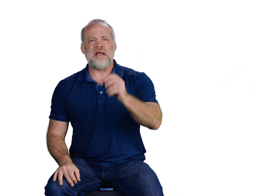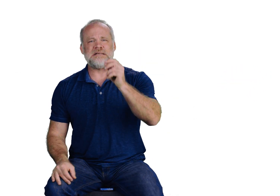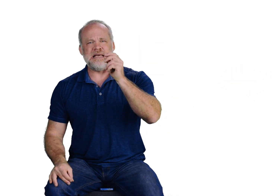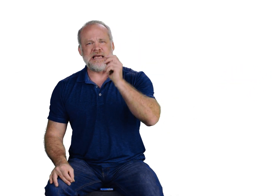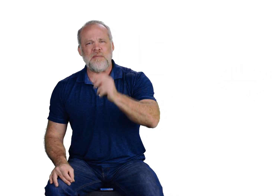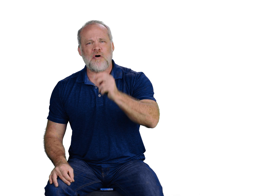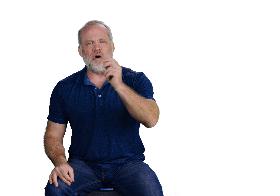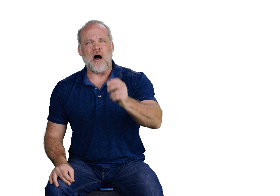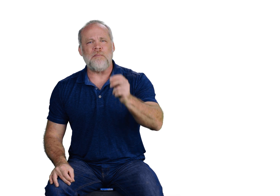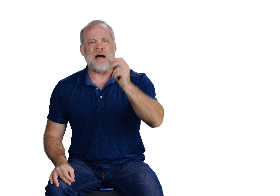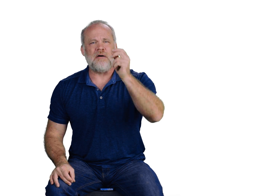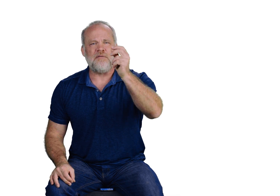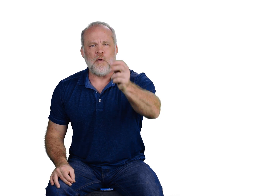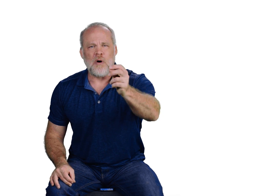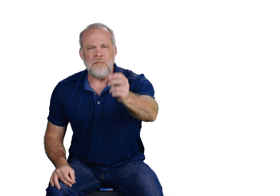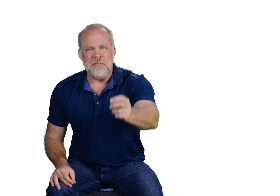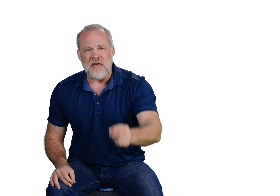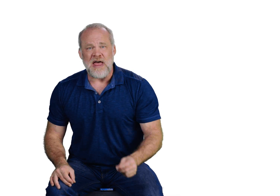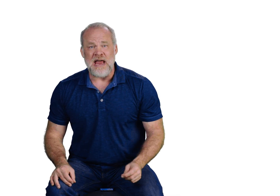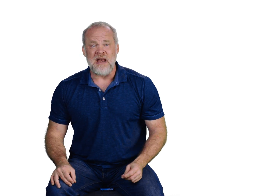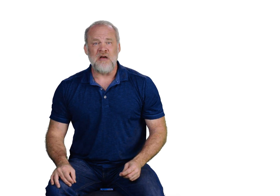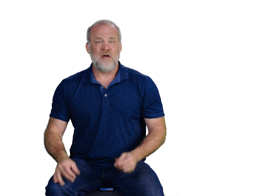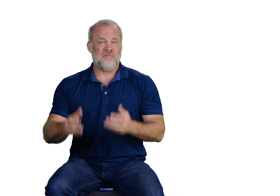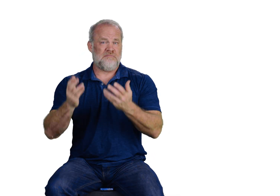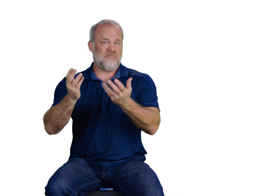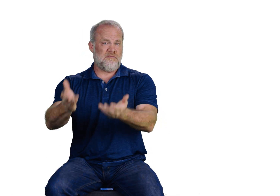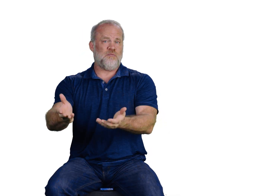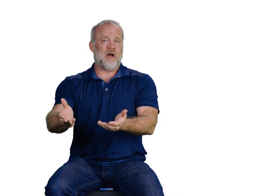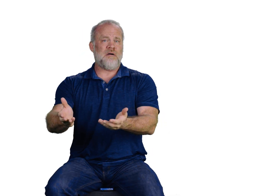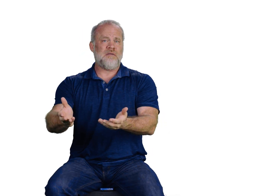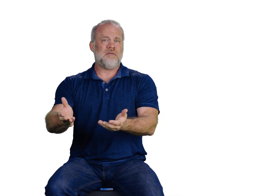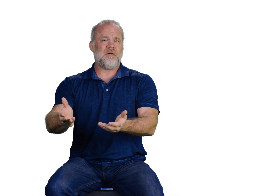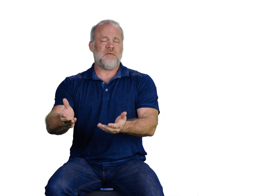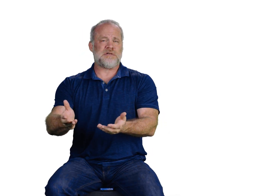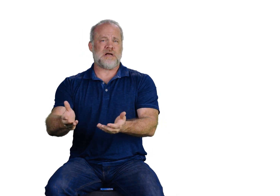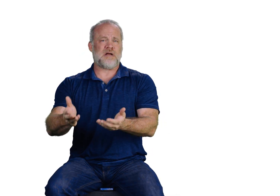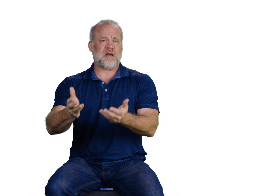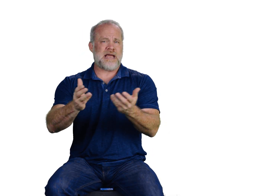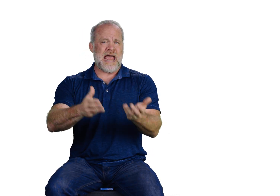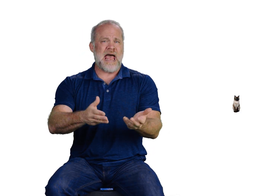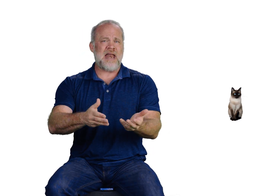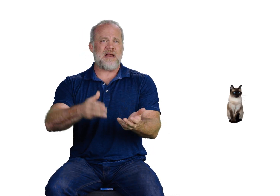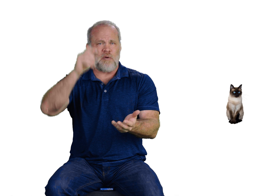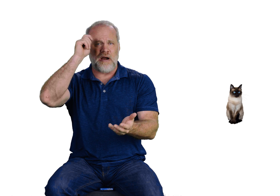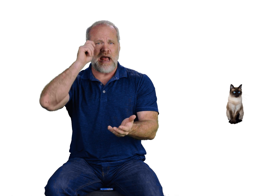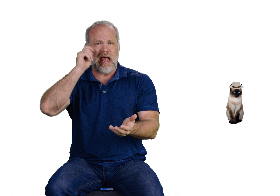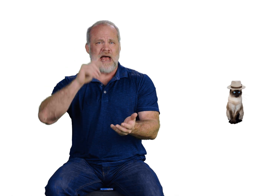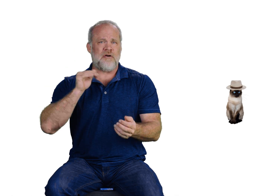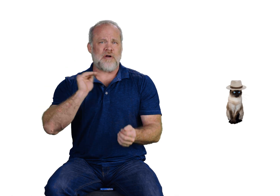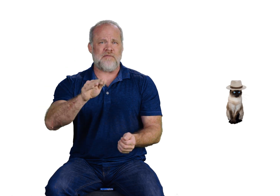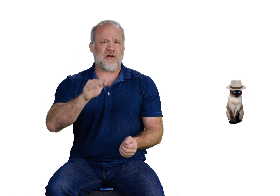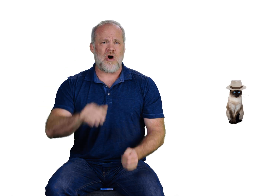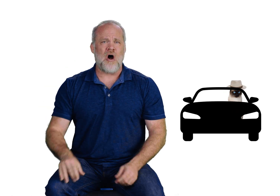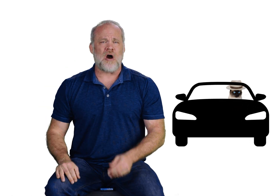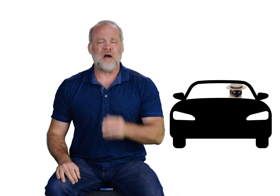is the chemical compound for methane? Well, it was a cat wearing a hat, driving a car.